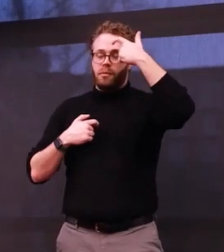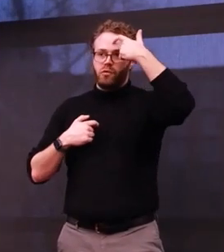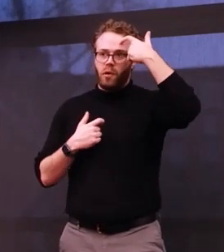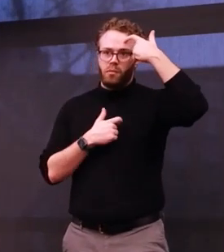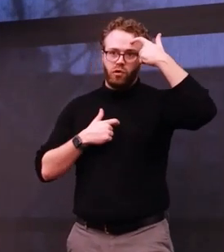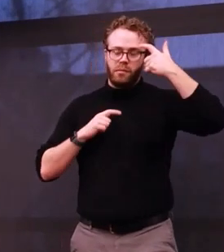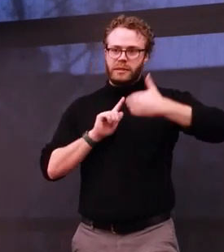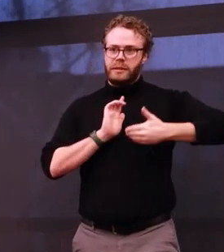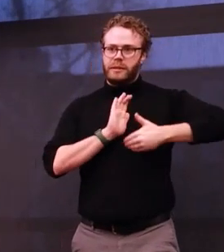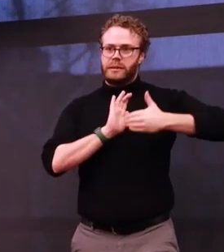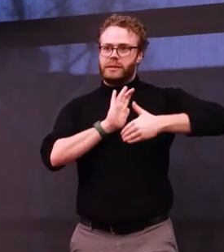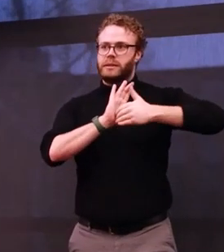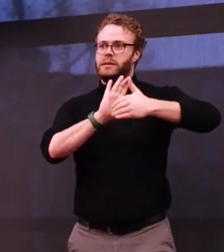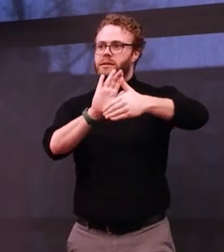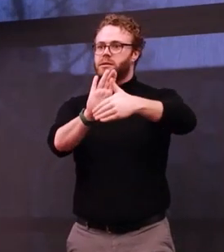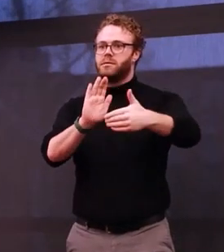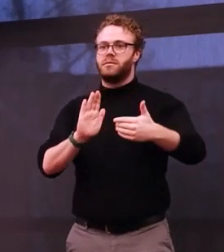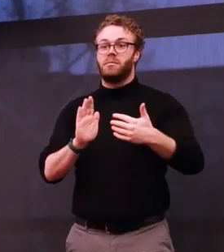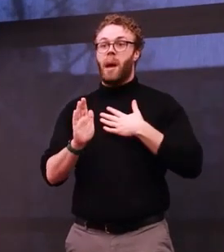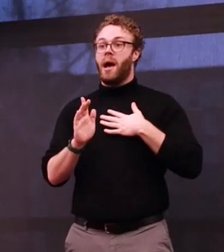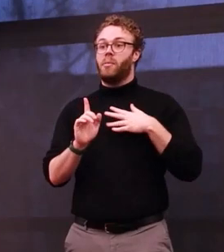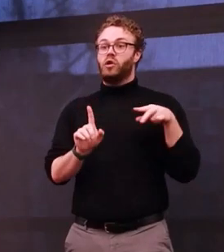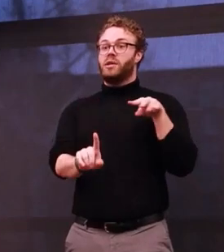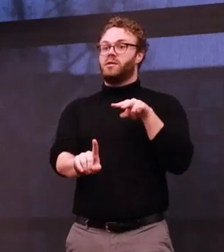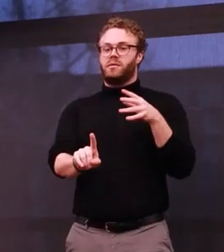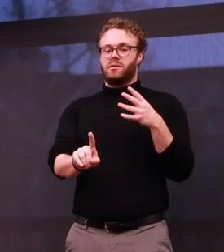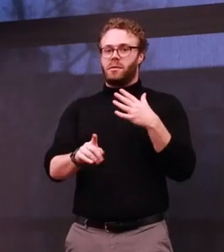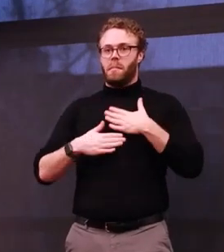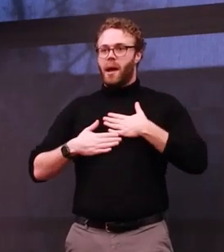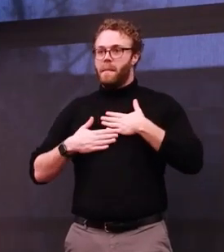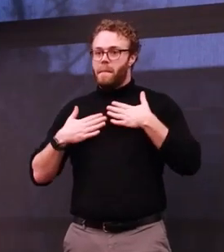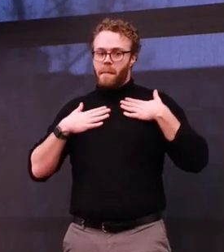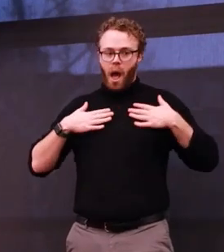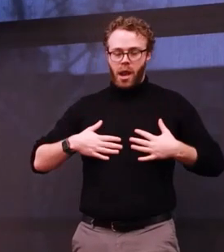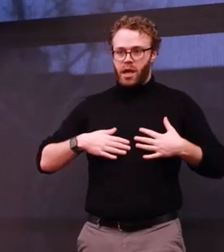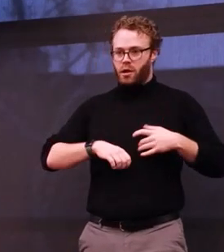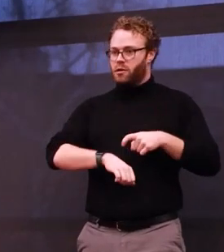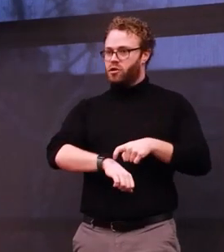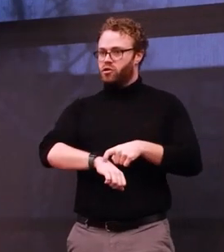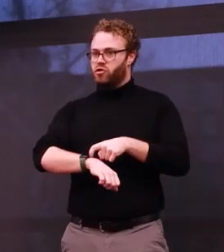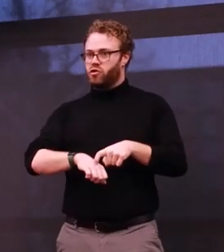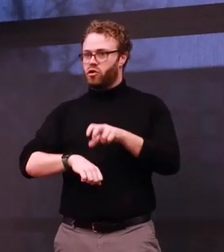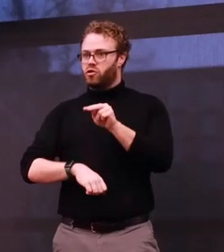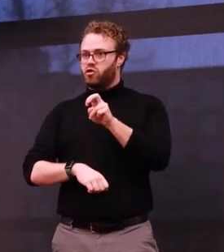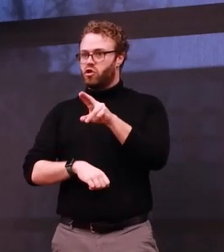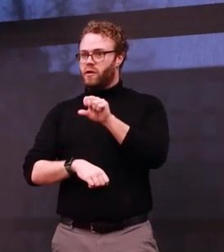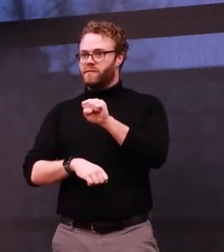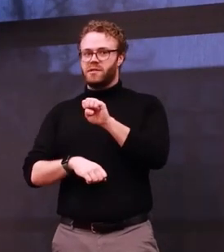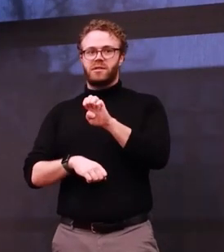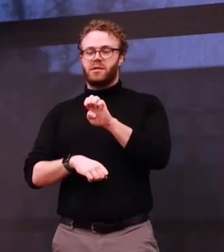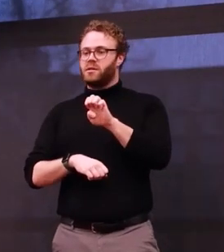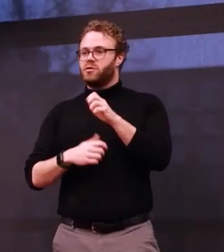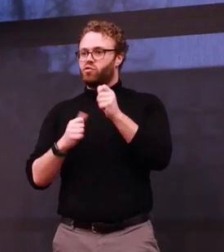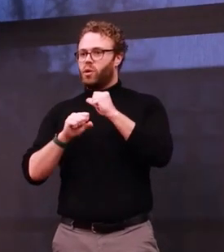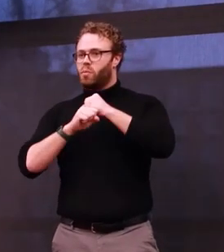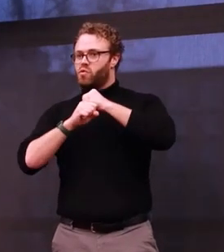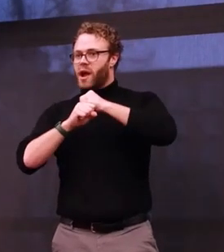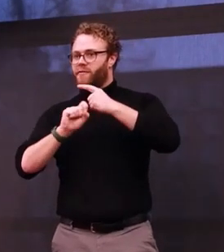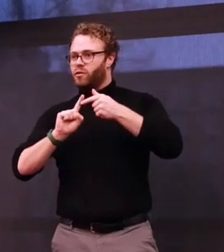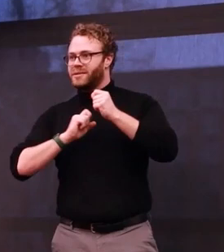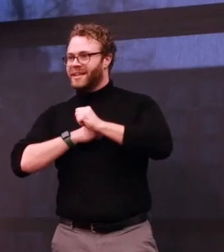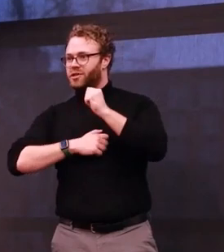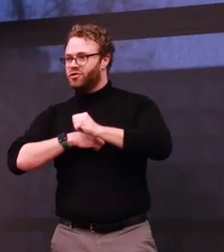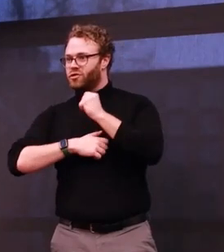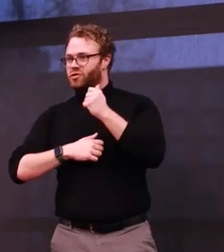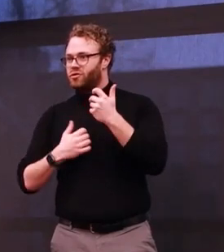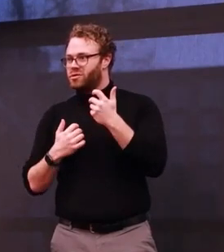Essentially, the way I see it is that my body and my nerves are trying to protect me from danger, but just like me,